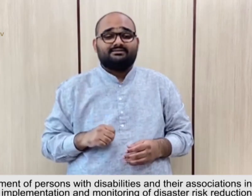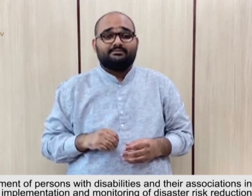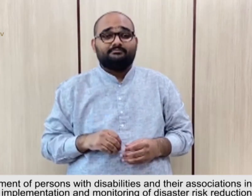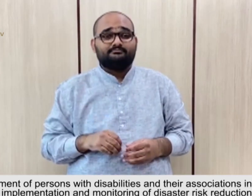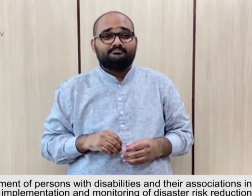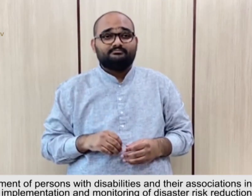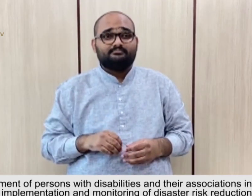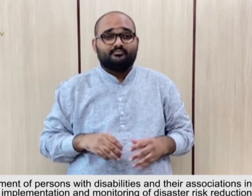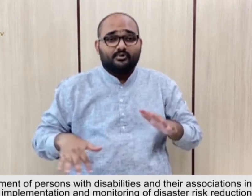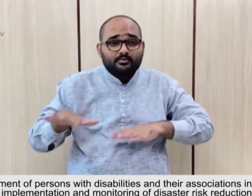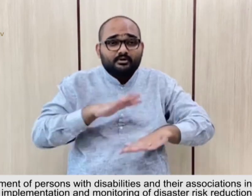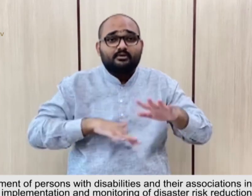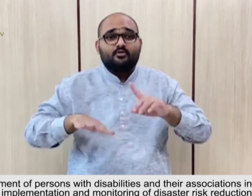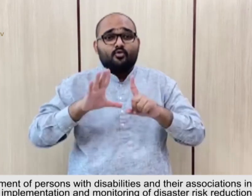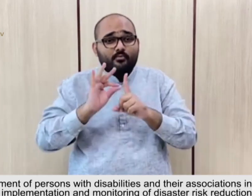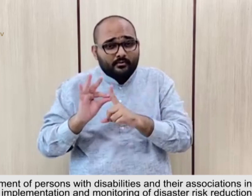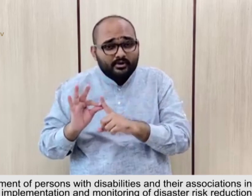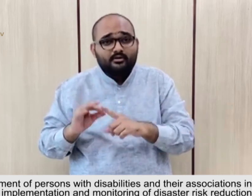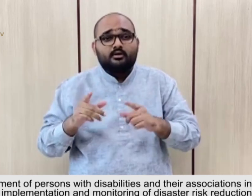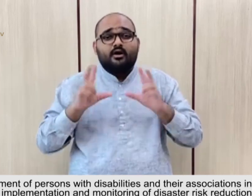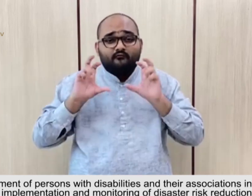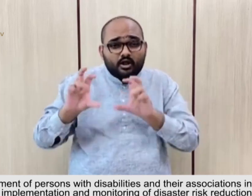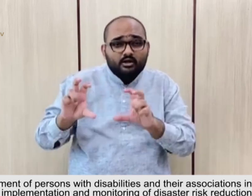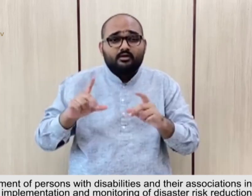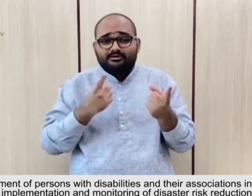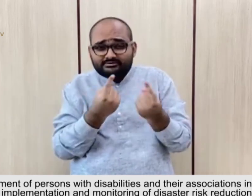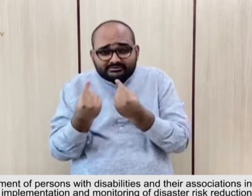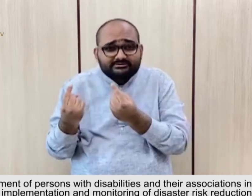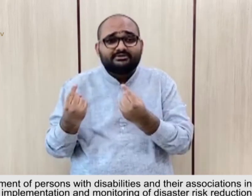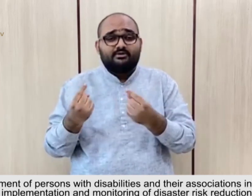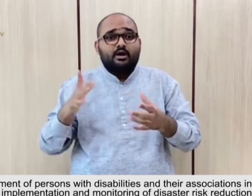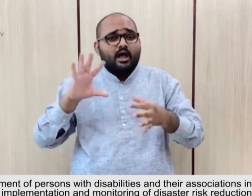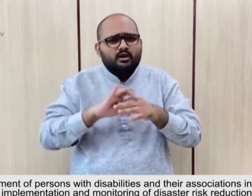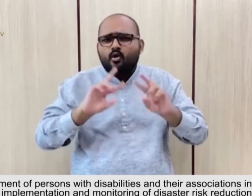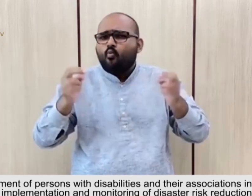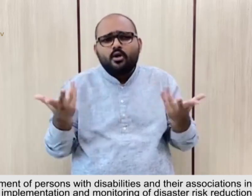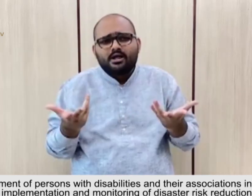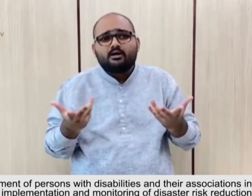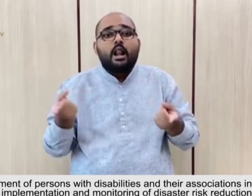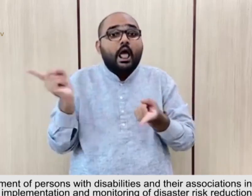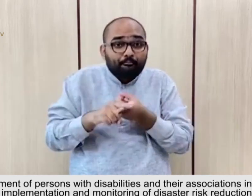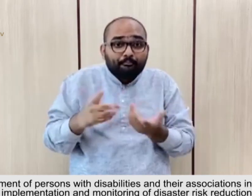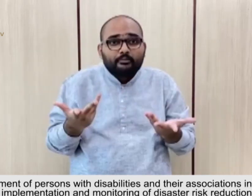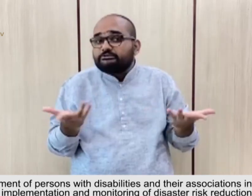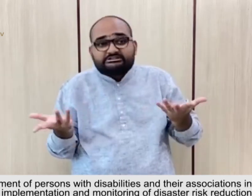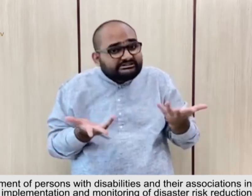4. Involvement of persons with disabilities and